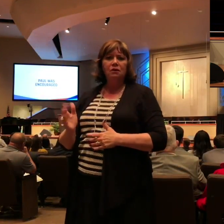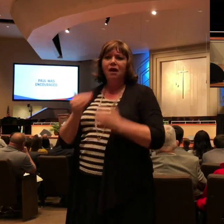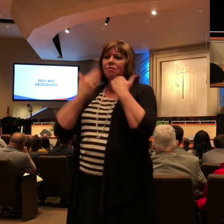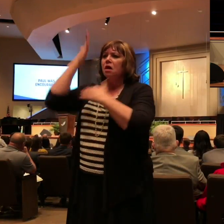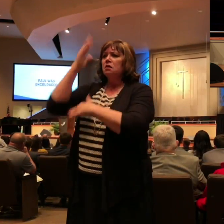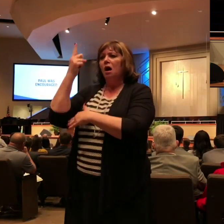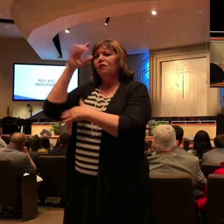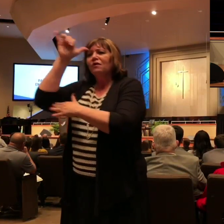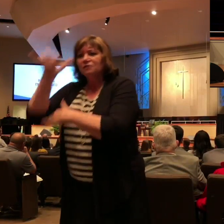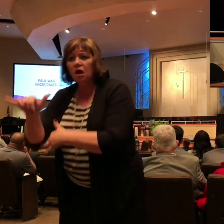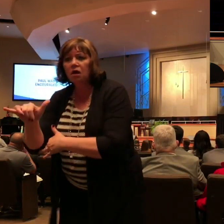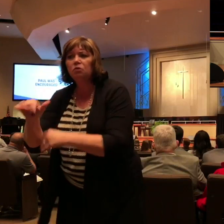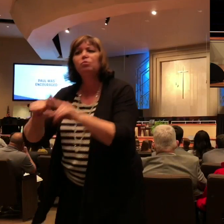mindful tonight of our spirit.